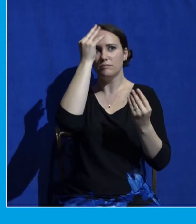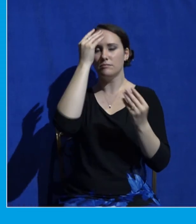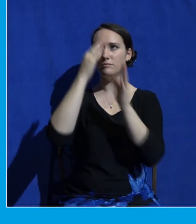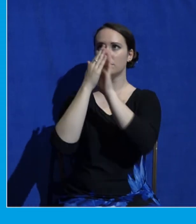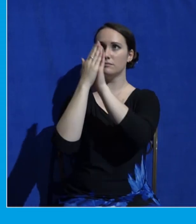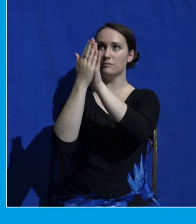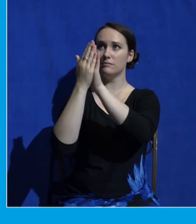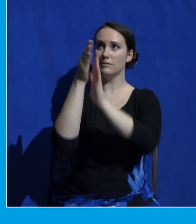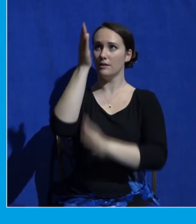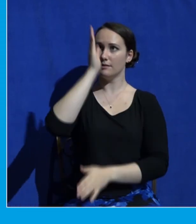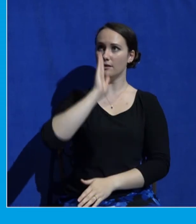do you